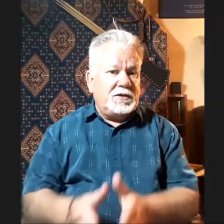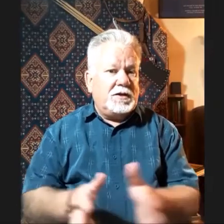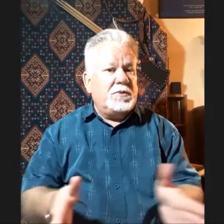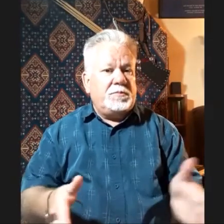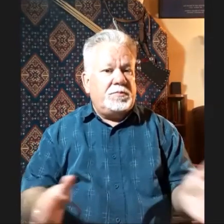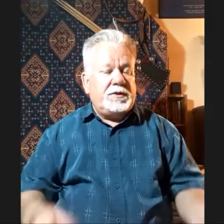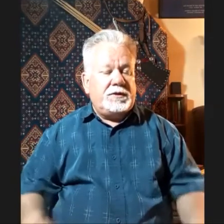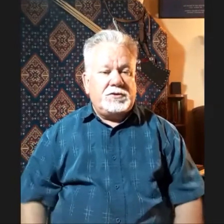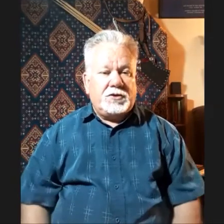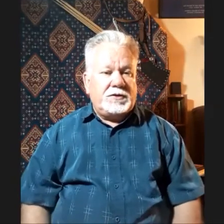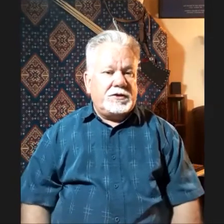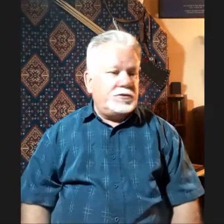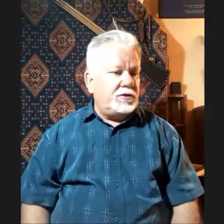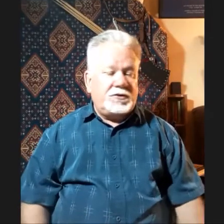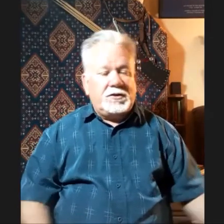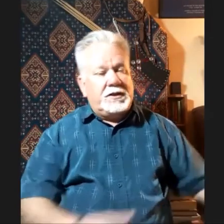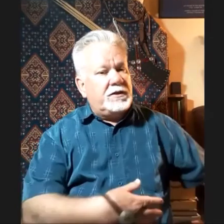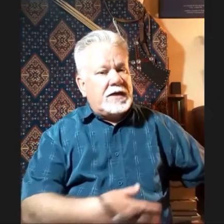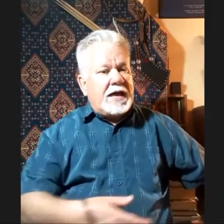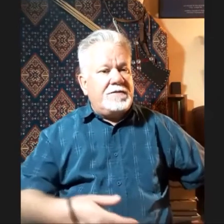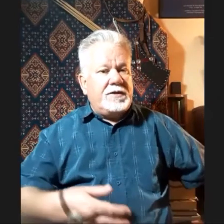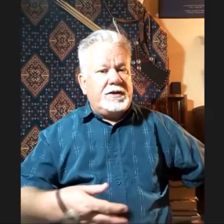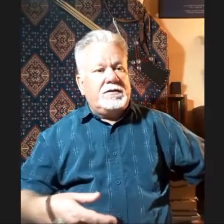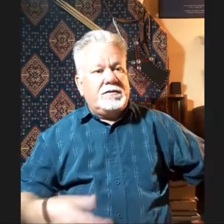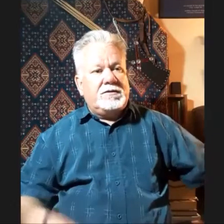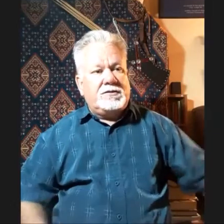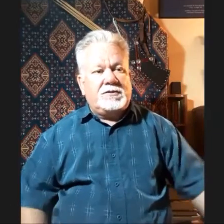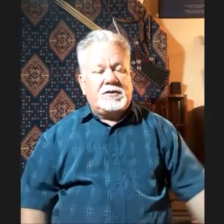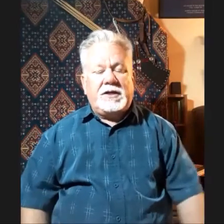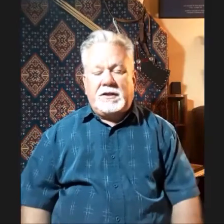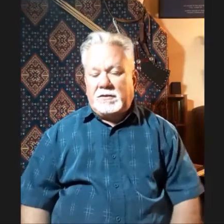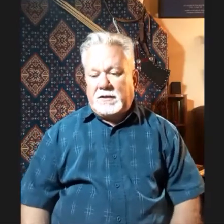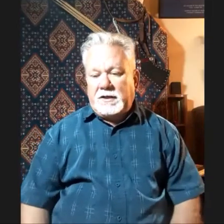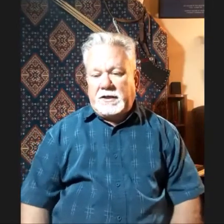blip in Chinese archery. It certainly didn't have any Sasanian connections.